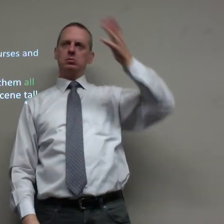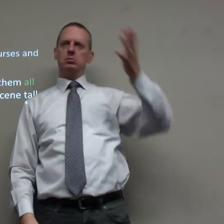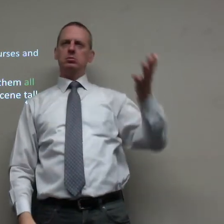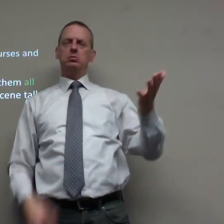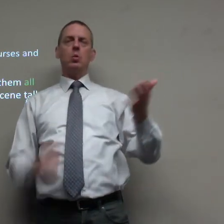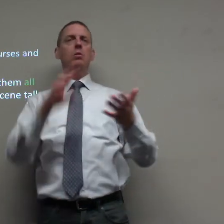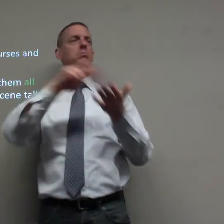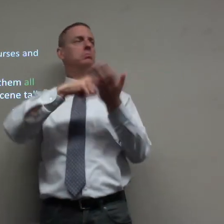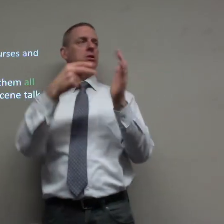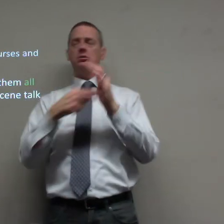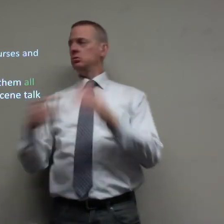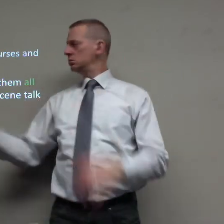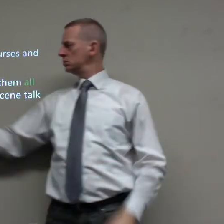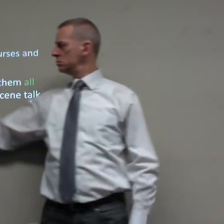it's because he it cleans God